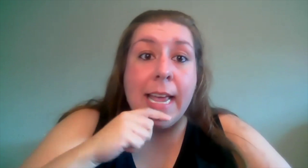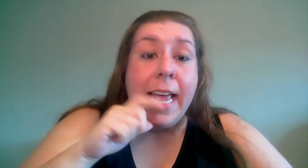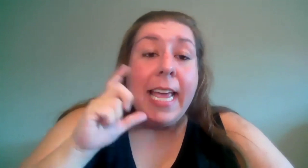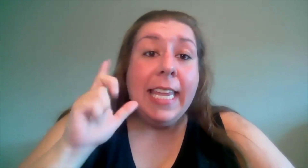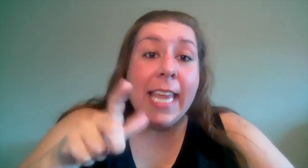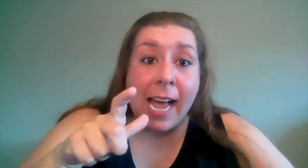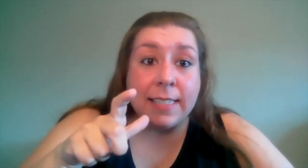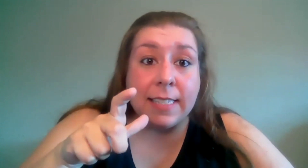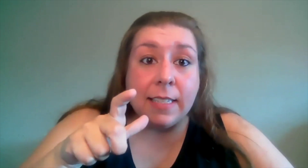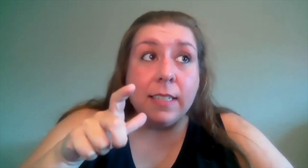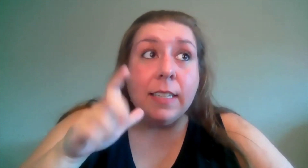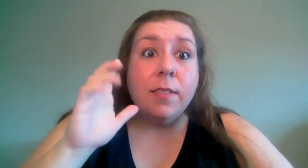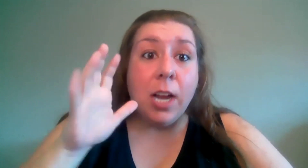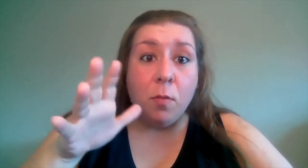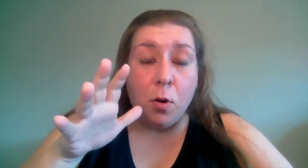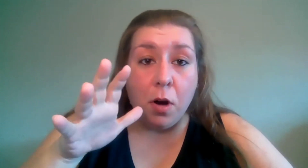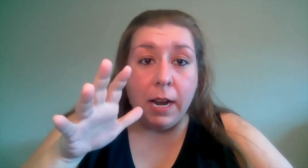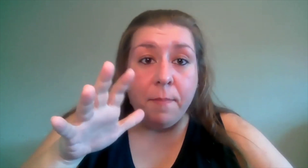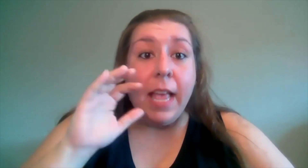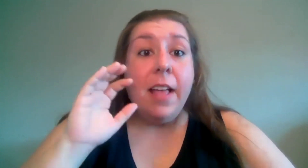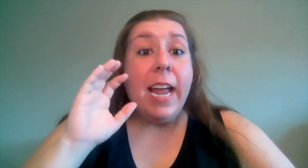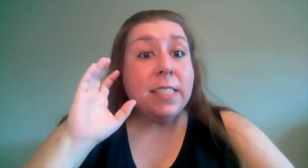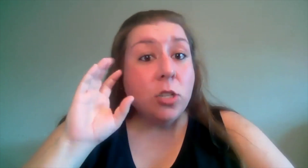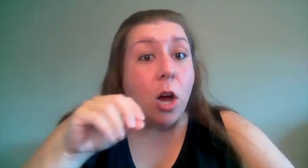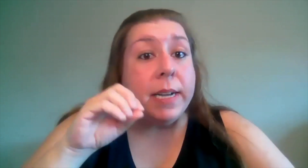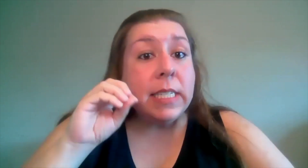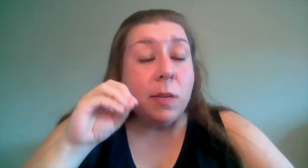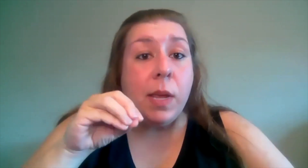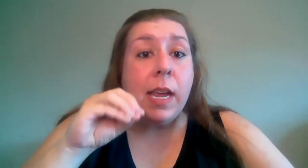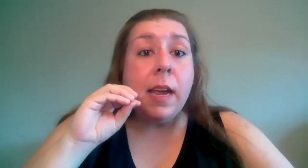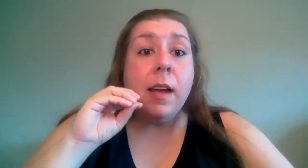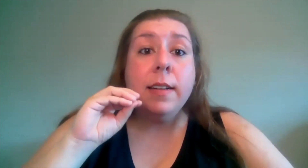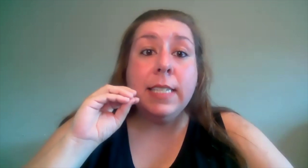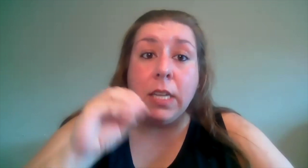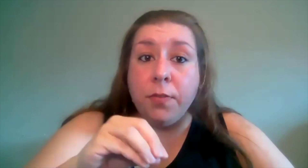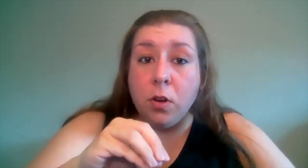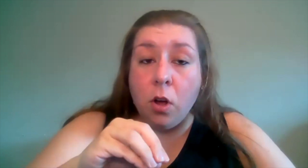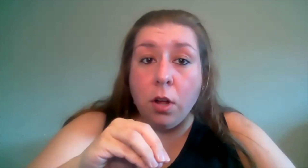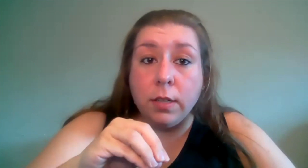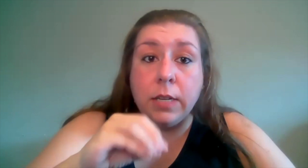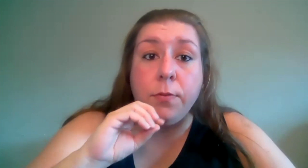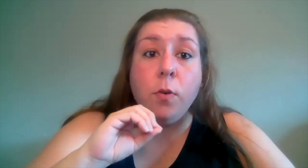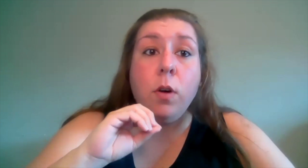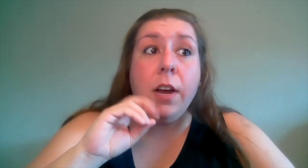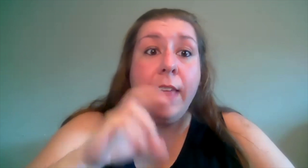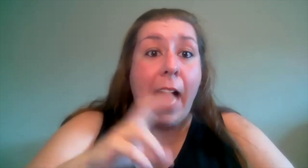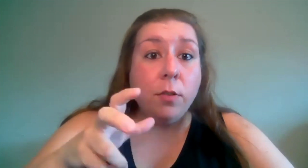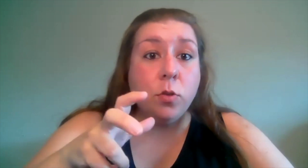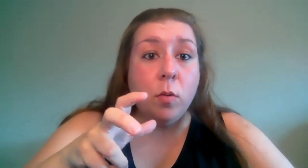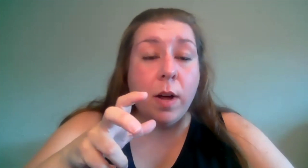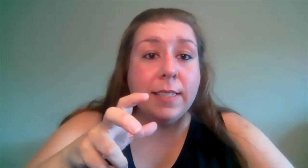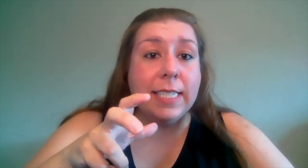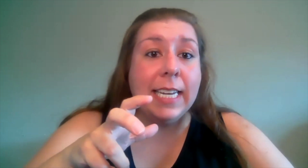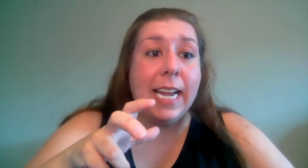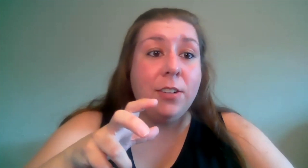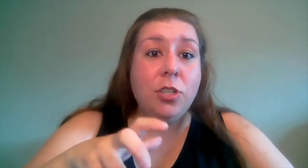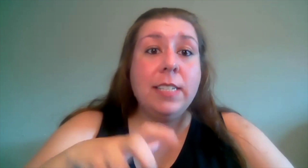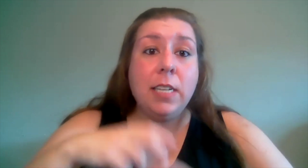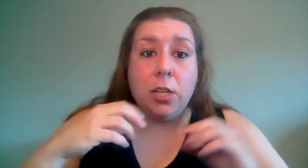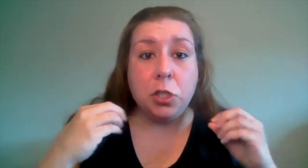yes they're recorded it's going to be difficult for the outdoor ones to get just a